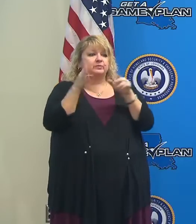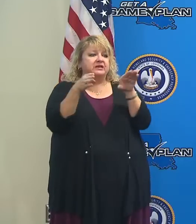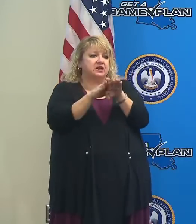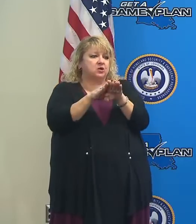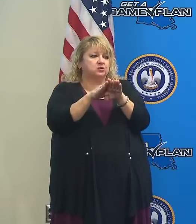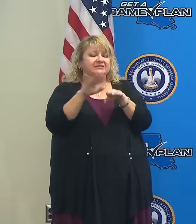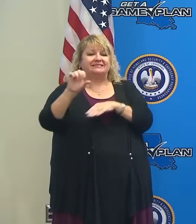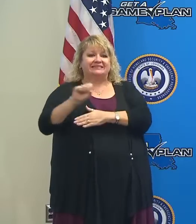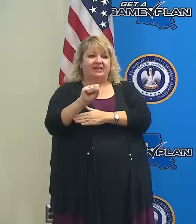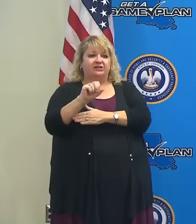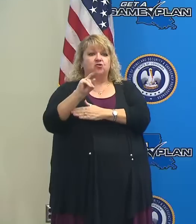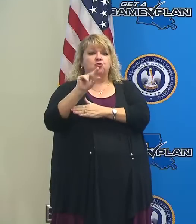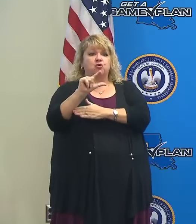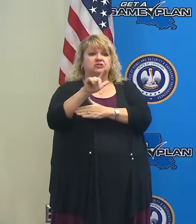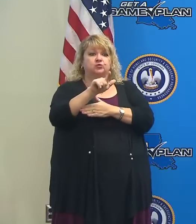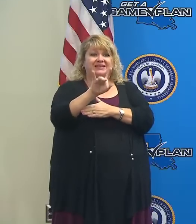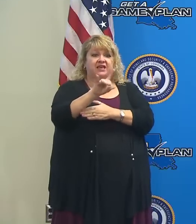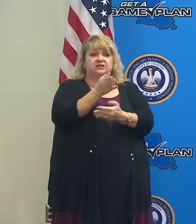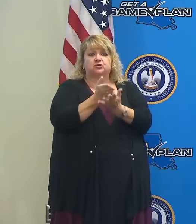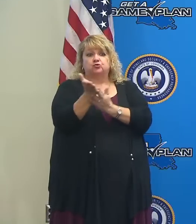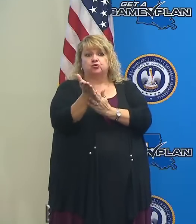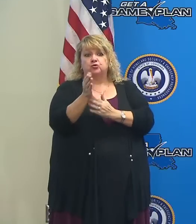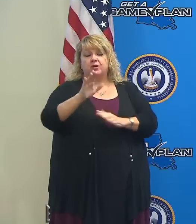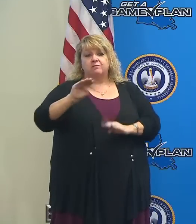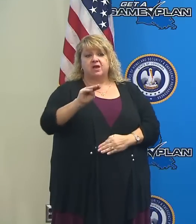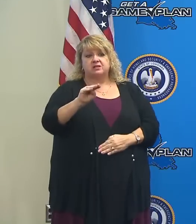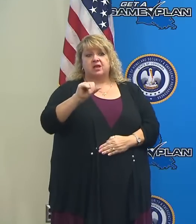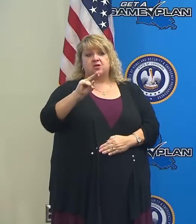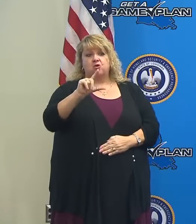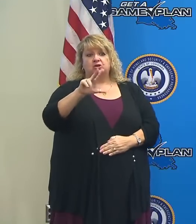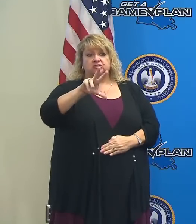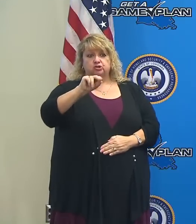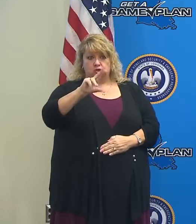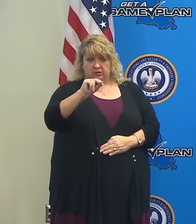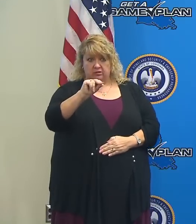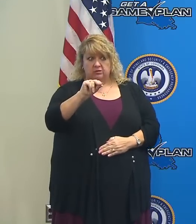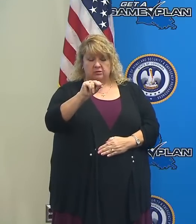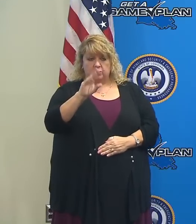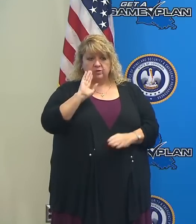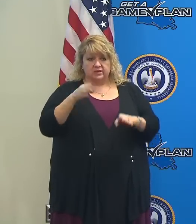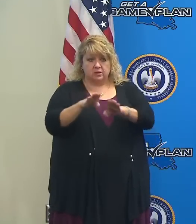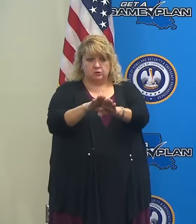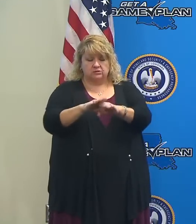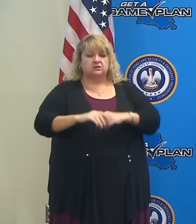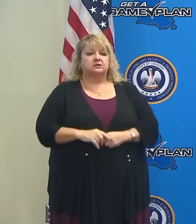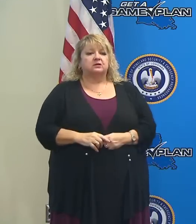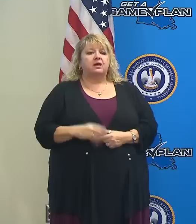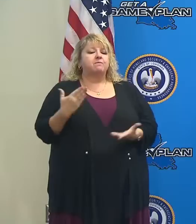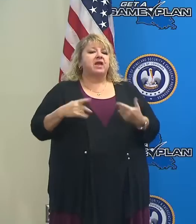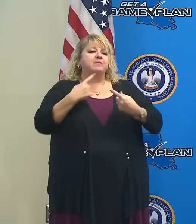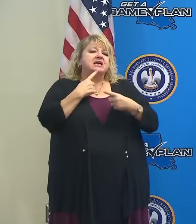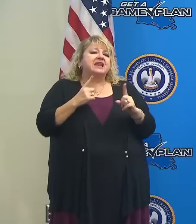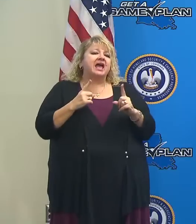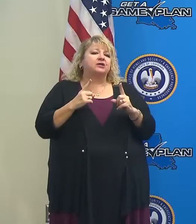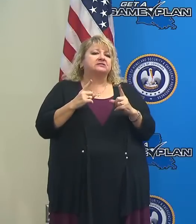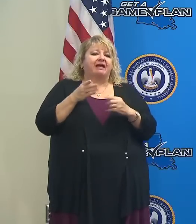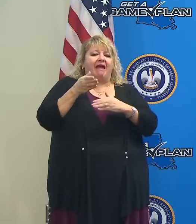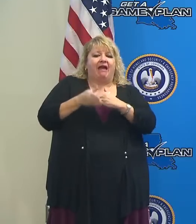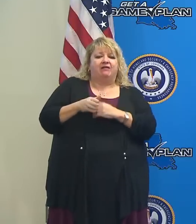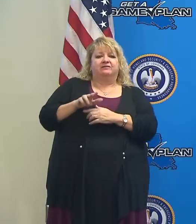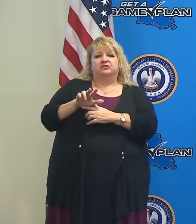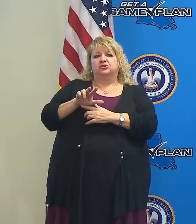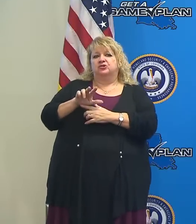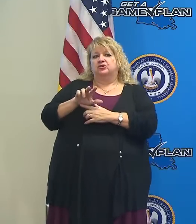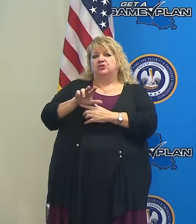the 28th through Monday, August the 30th. And we may be announcing additional closures